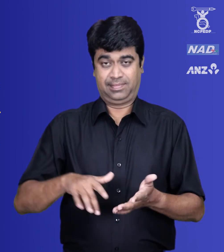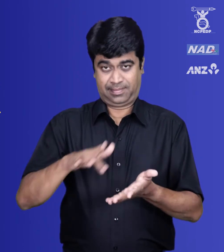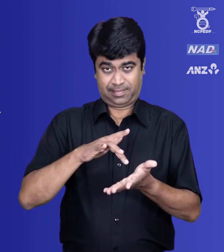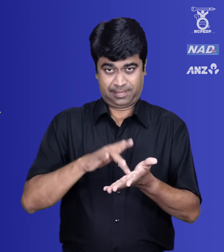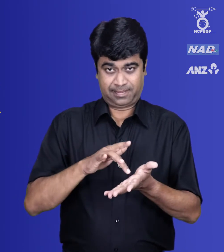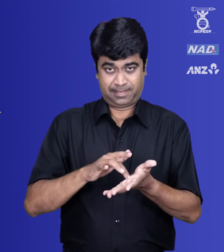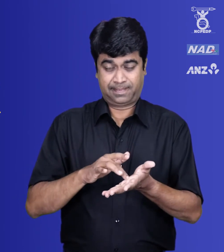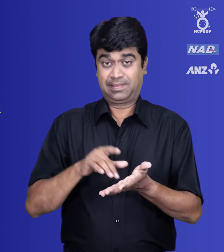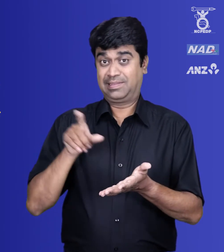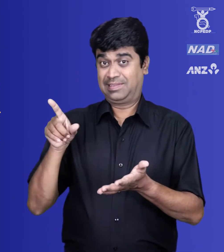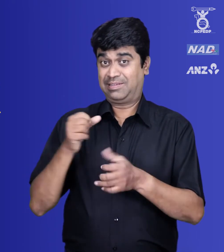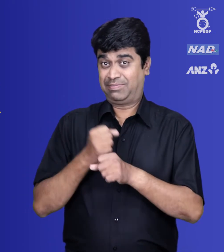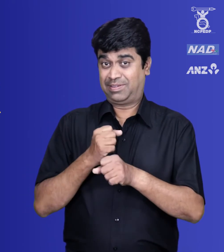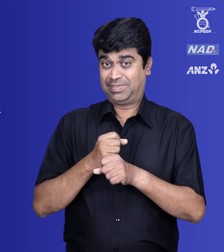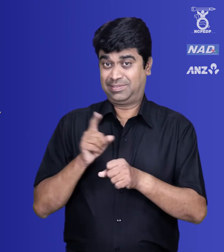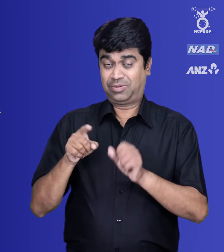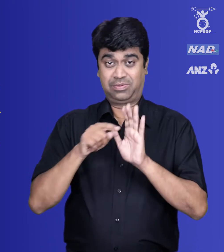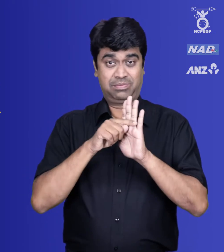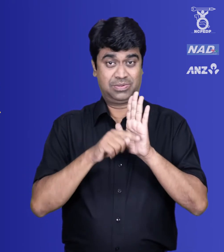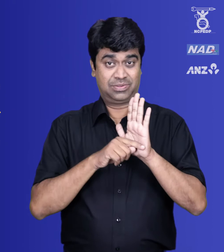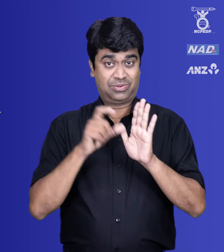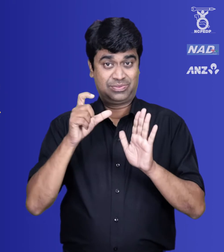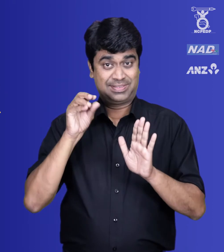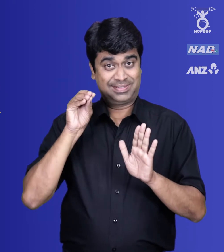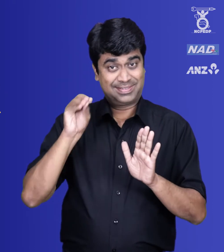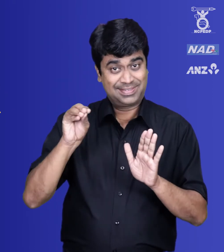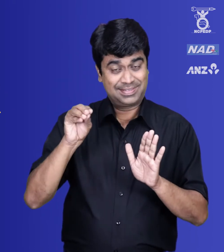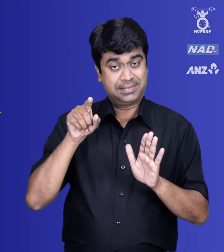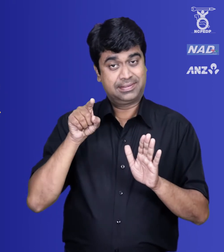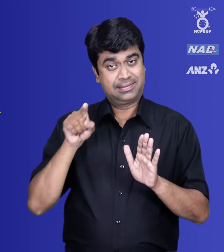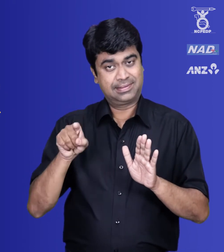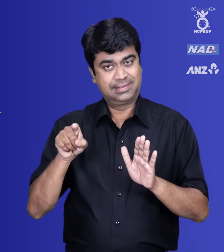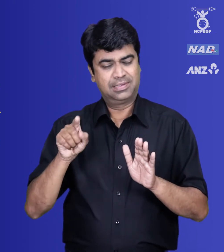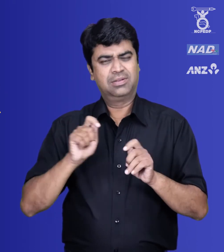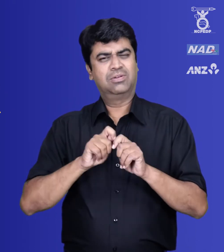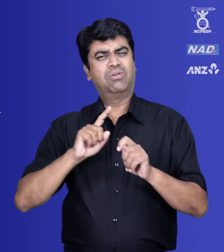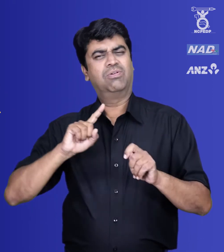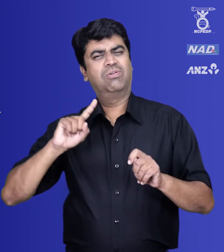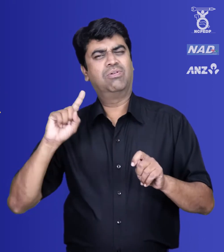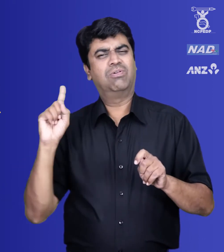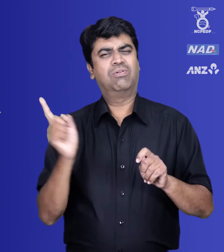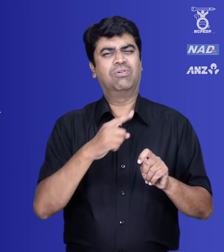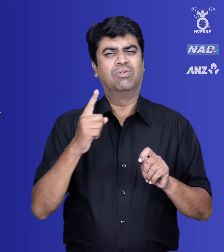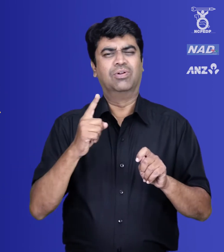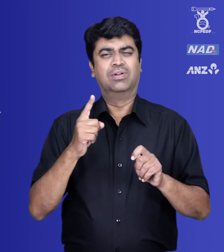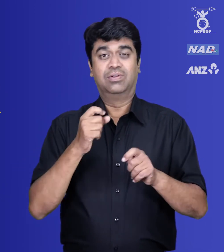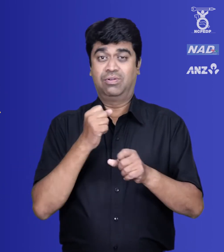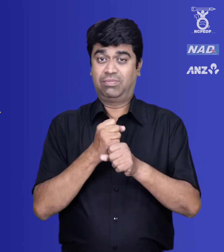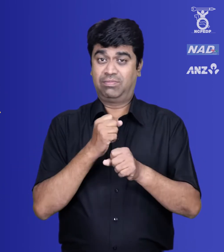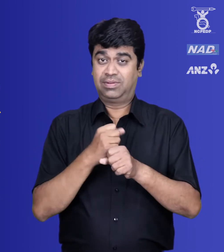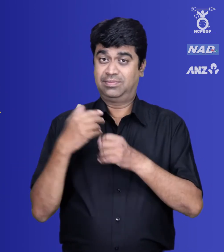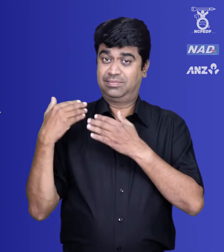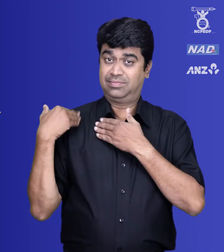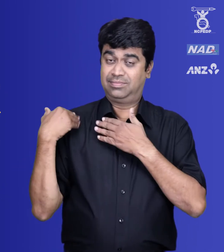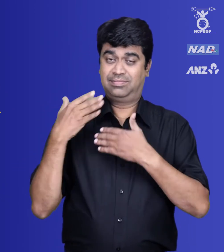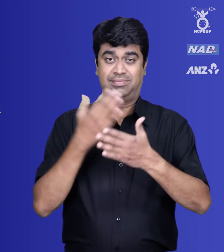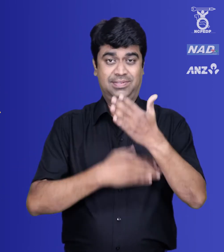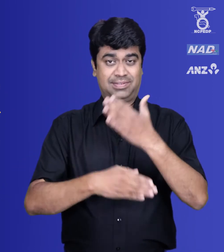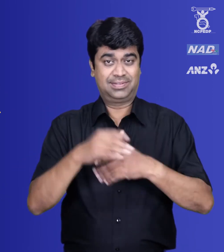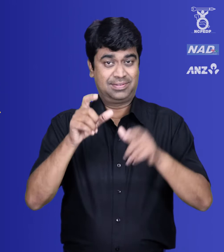with disabilities in relation to the matter of employment, facilities provided, and other necessary information and compliance with